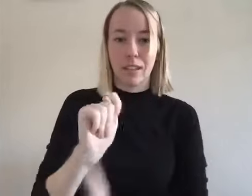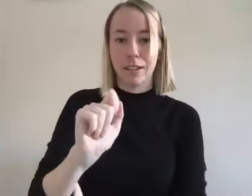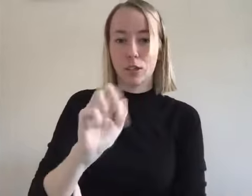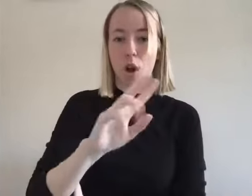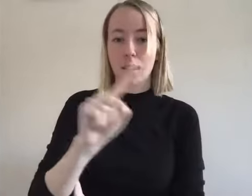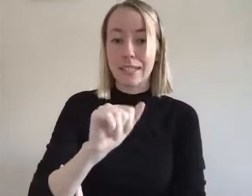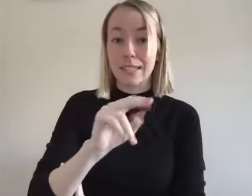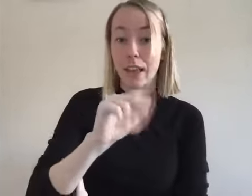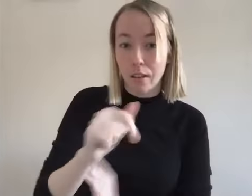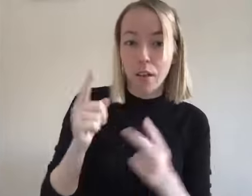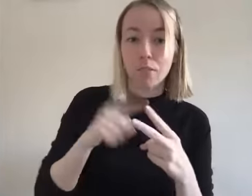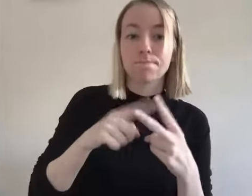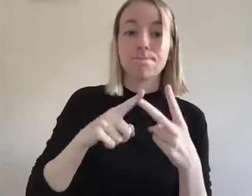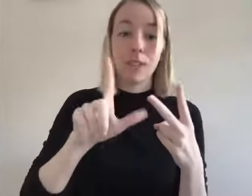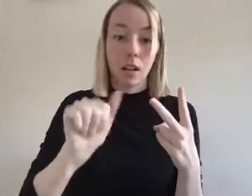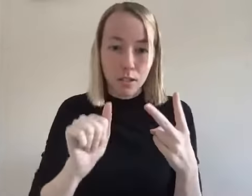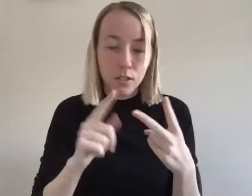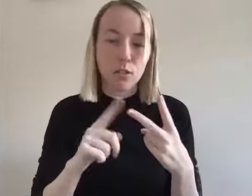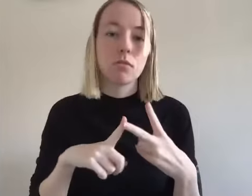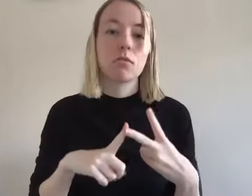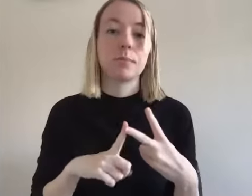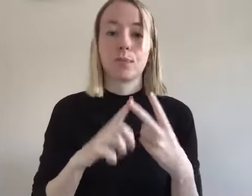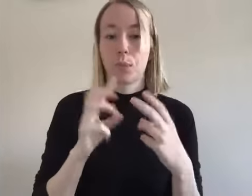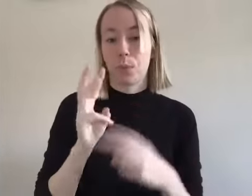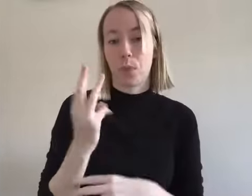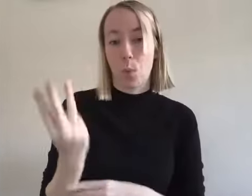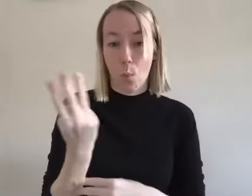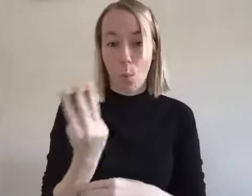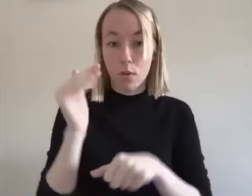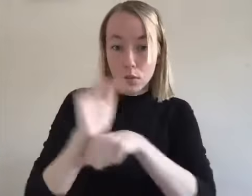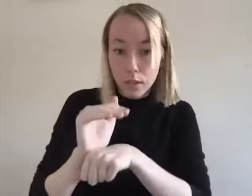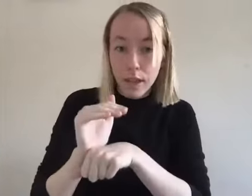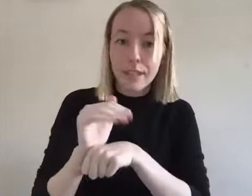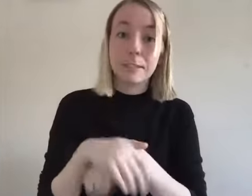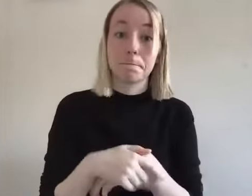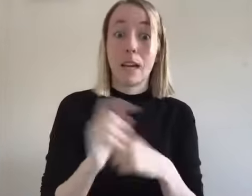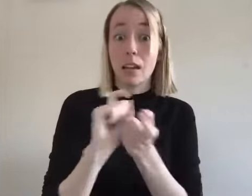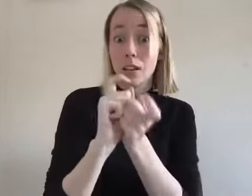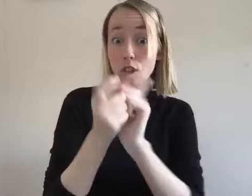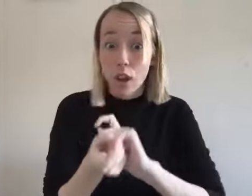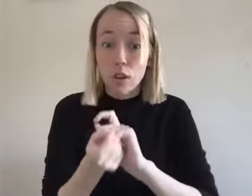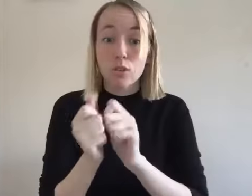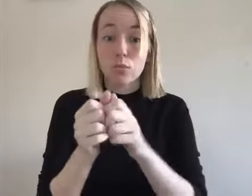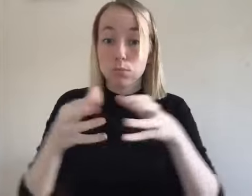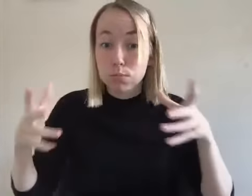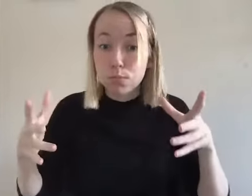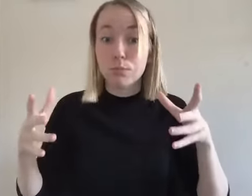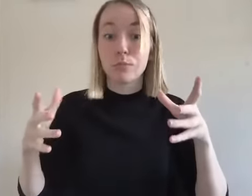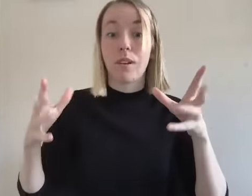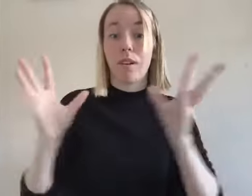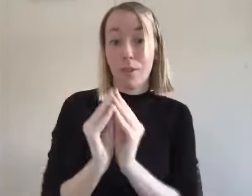uh in tarzana la uh los angeles um and then that on wednesday nights and then that sprouted into a young at heart and